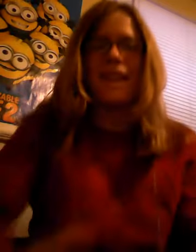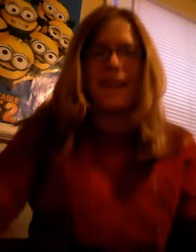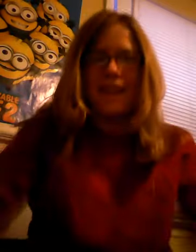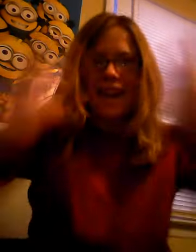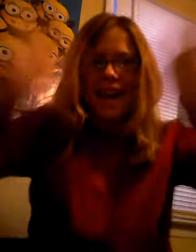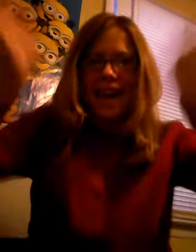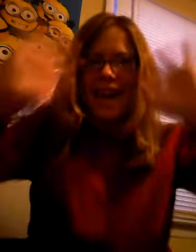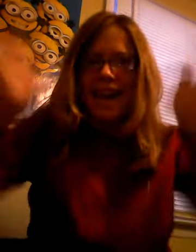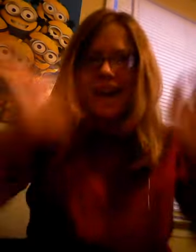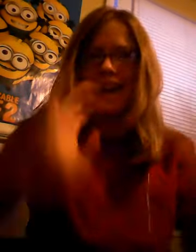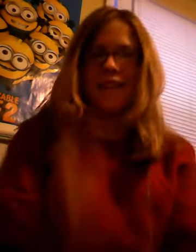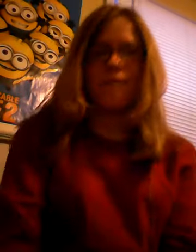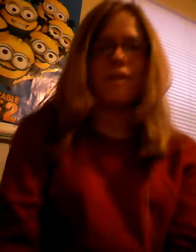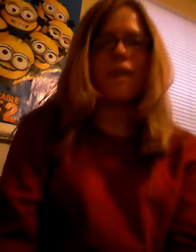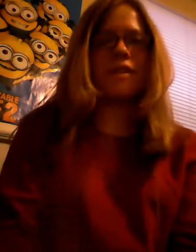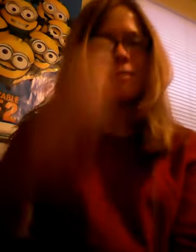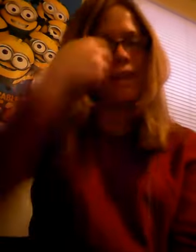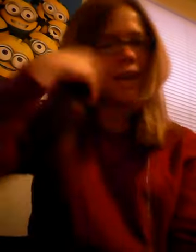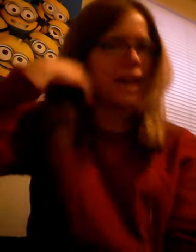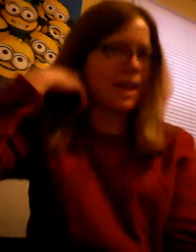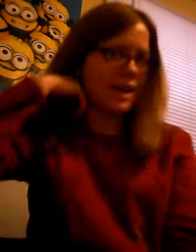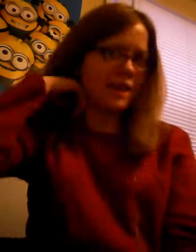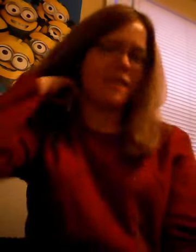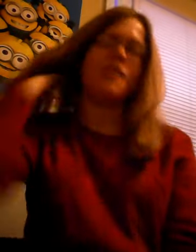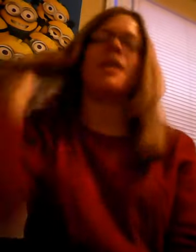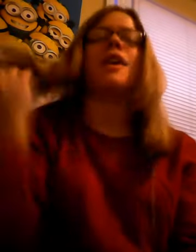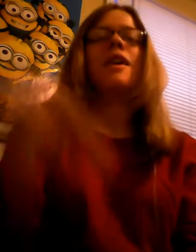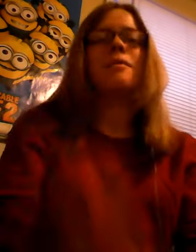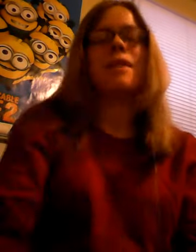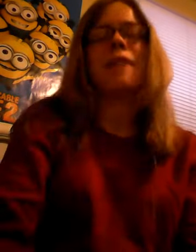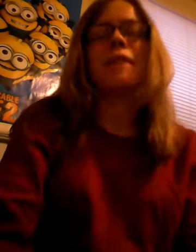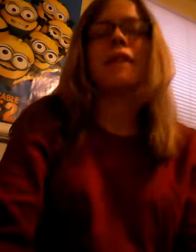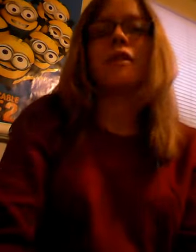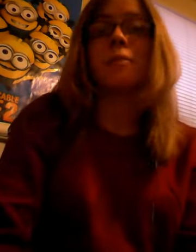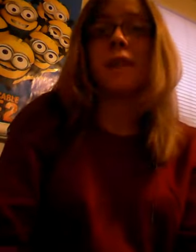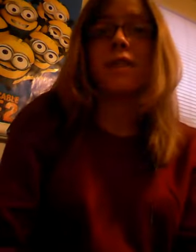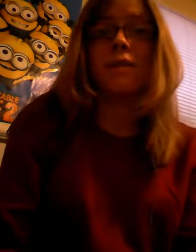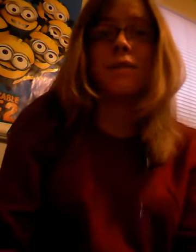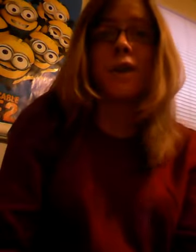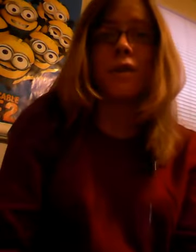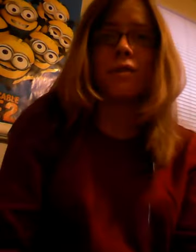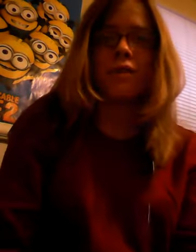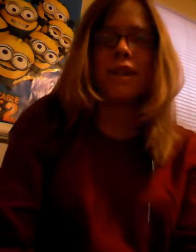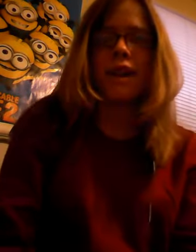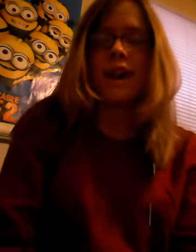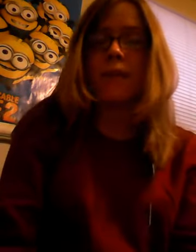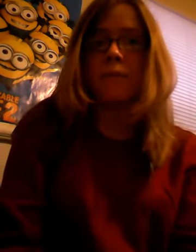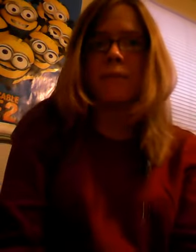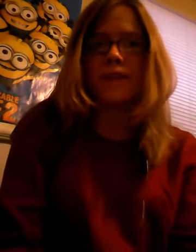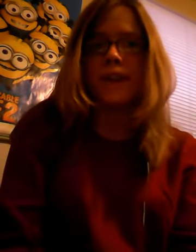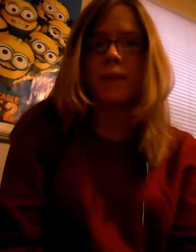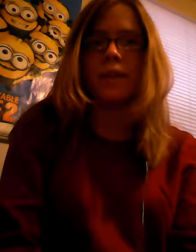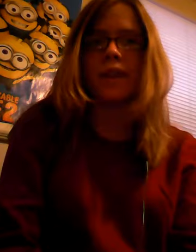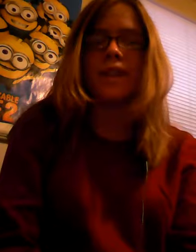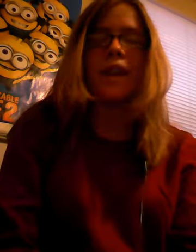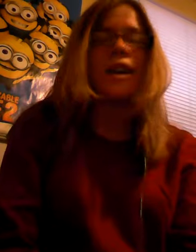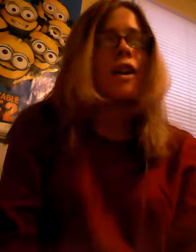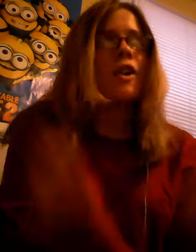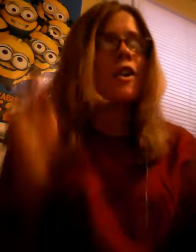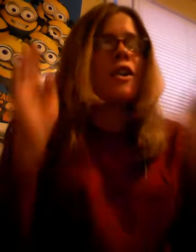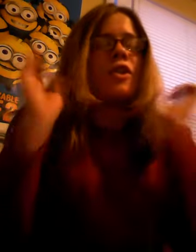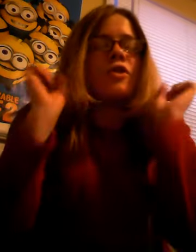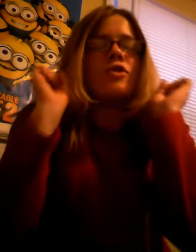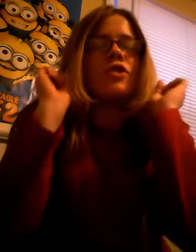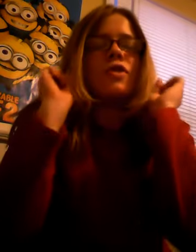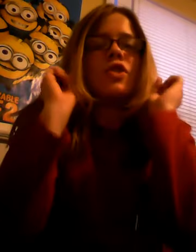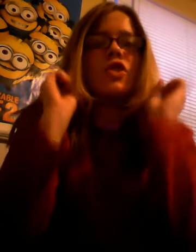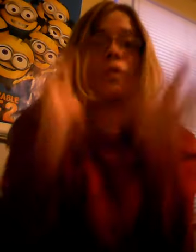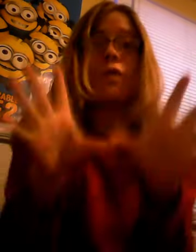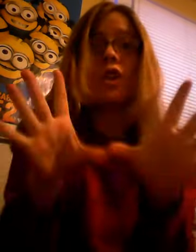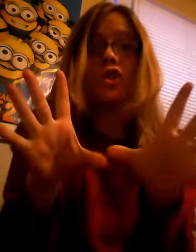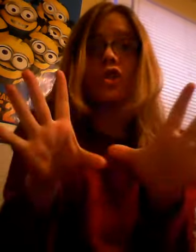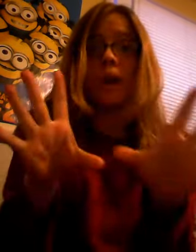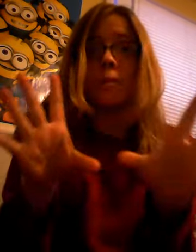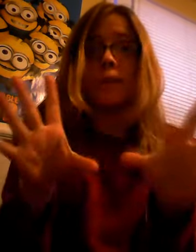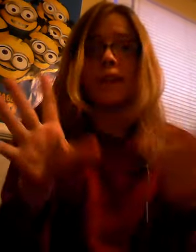Hey, hey, you've caught me again. Um, I'm not on my new phone. I'm on my tablet. So first topic.